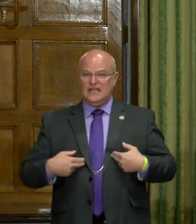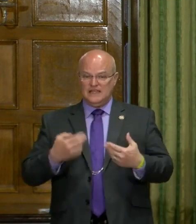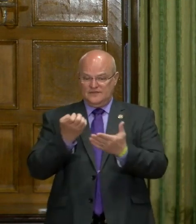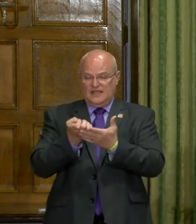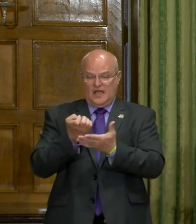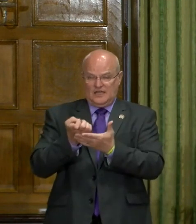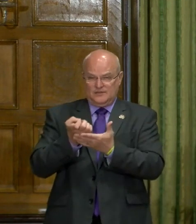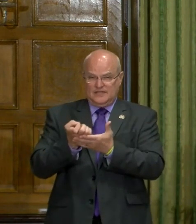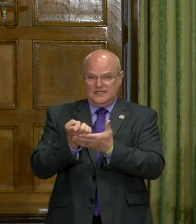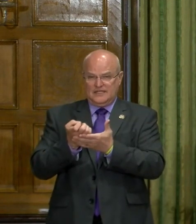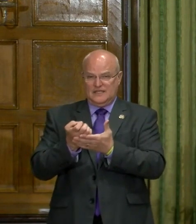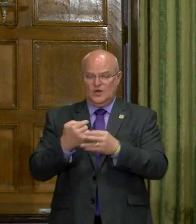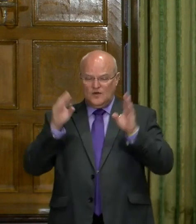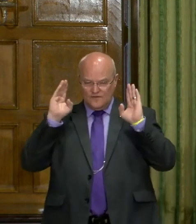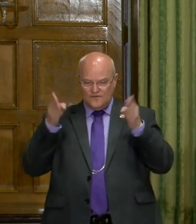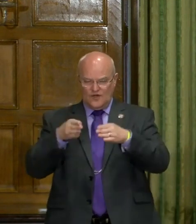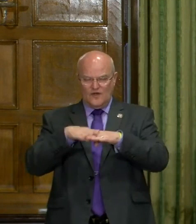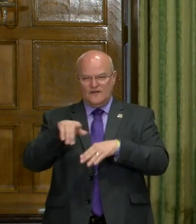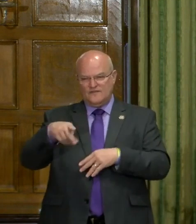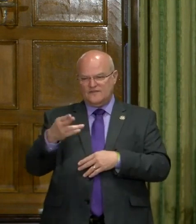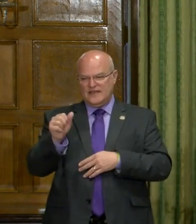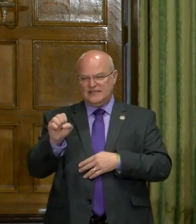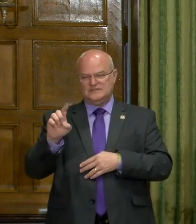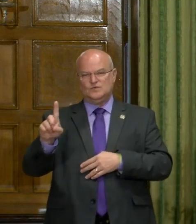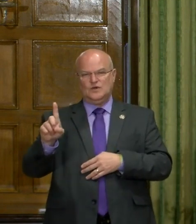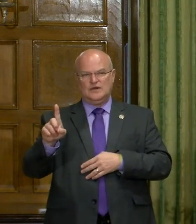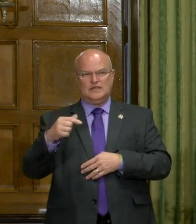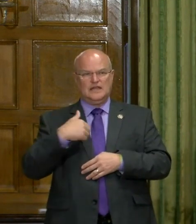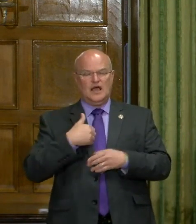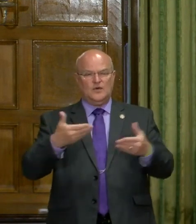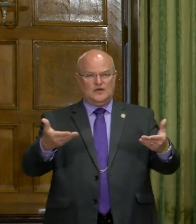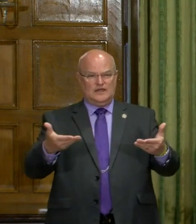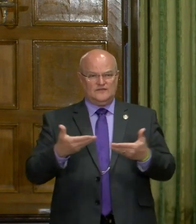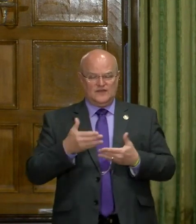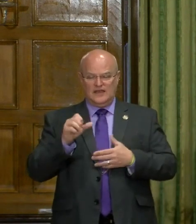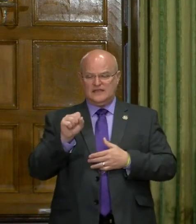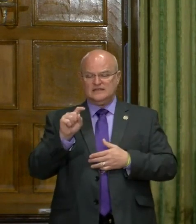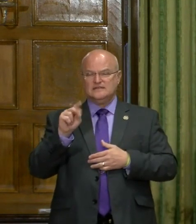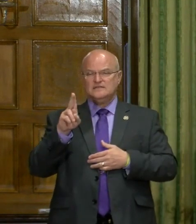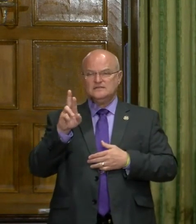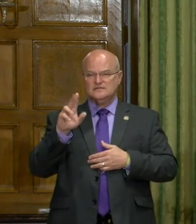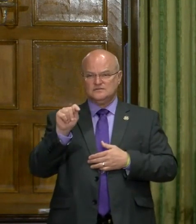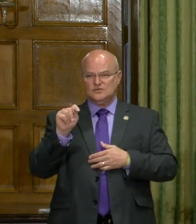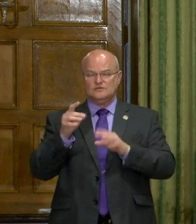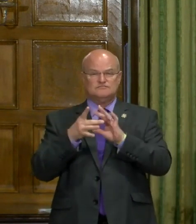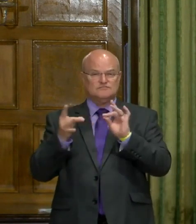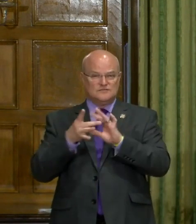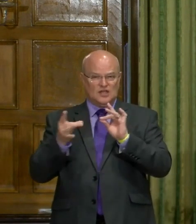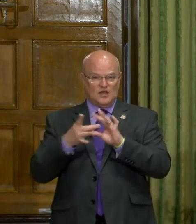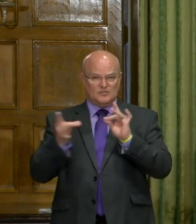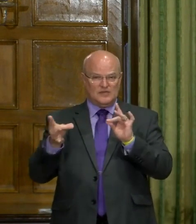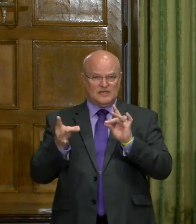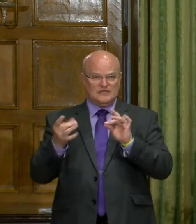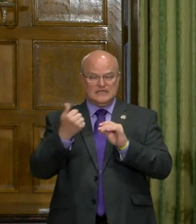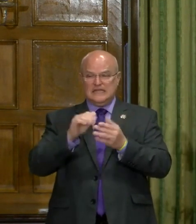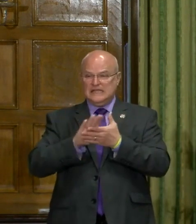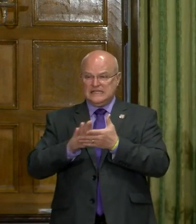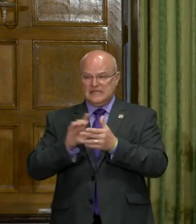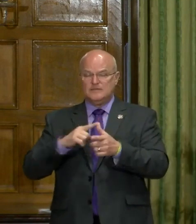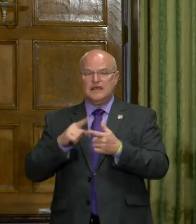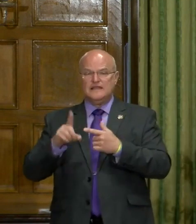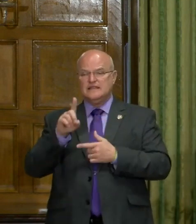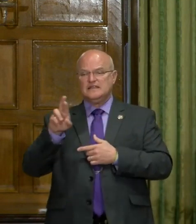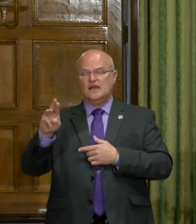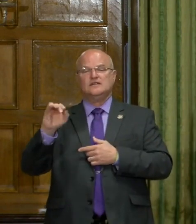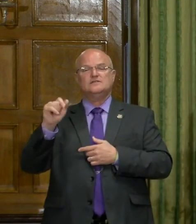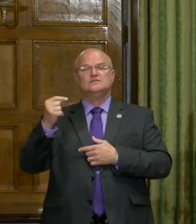of our economy. Let's we're just focusing on phase one. I want to invite, uh, Stuart to come and make a comment, uh, just on any cleanup. And